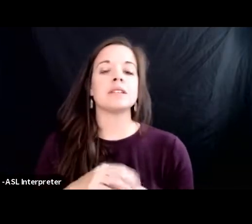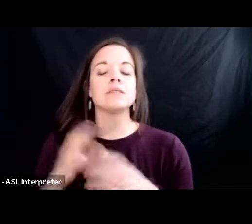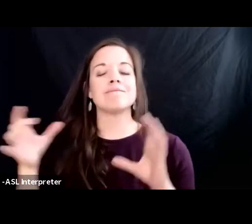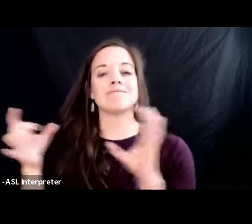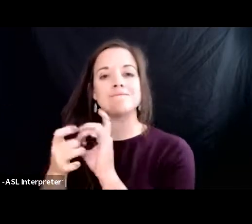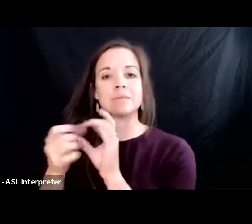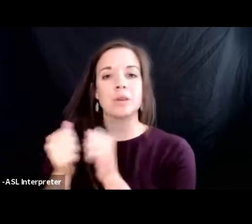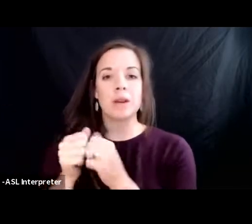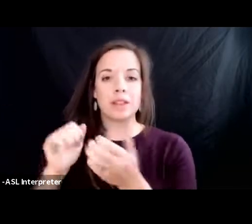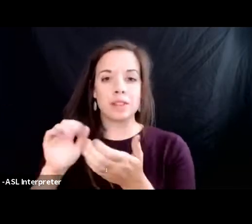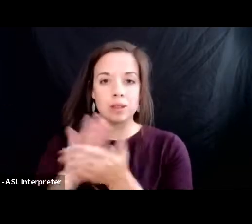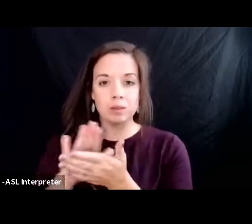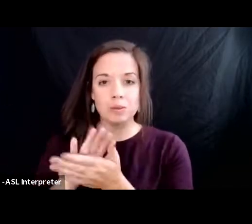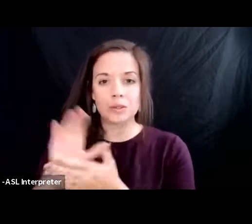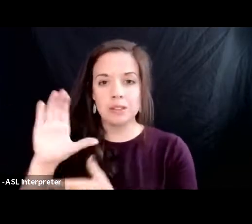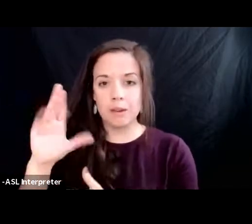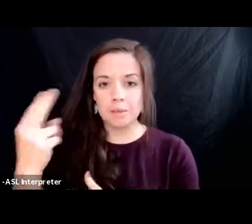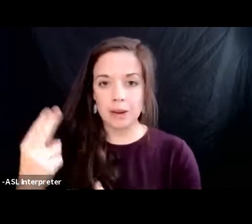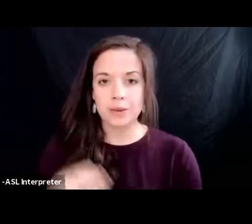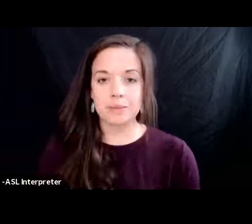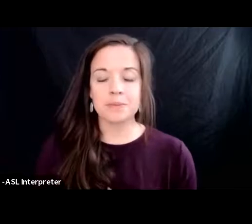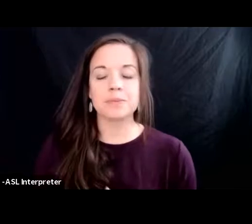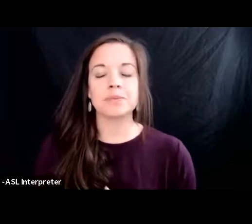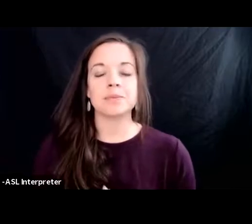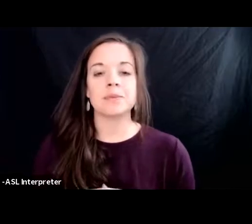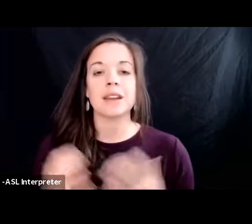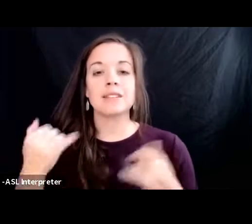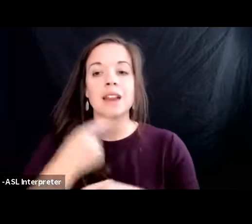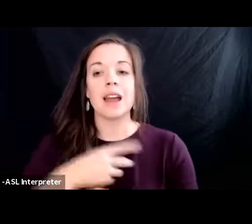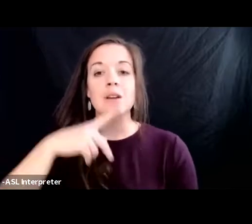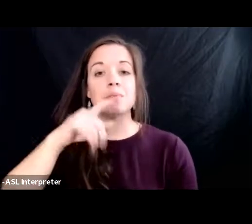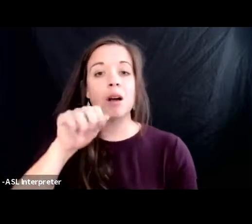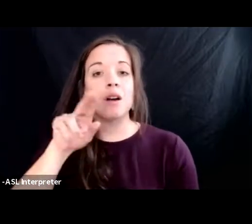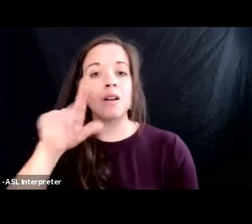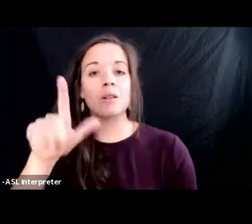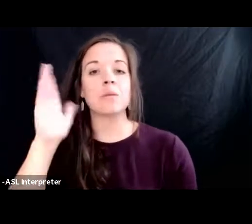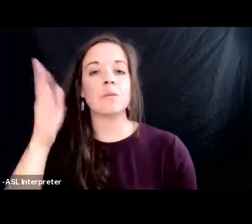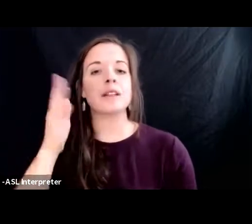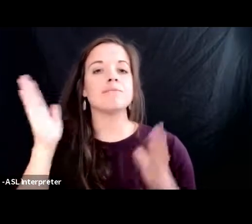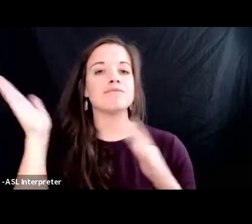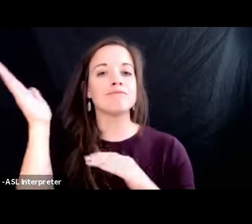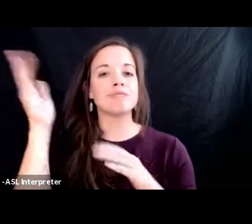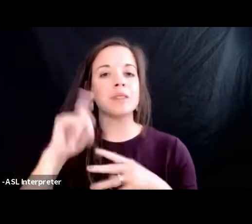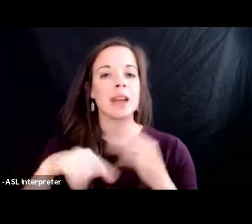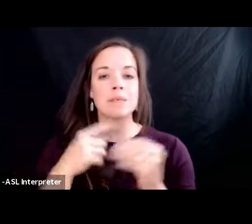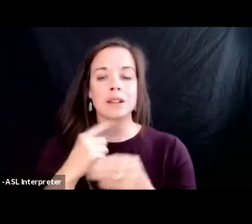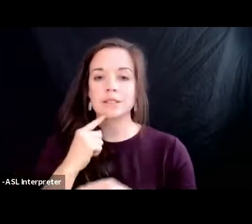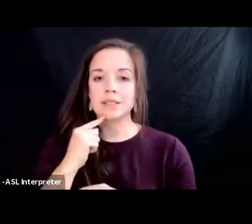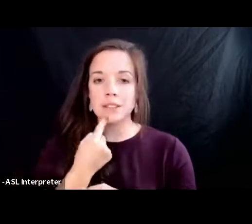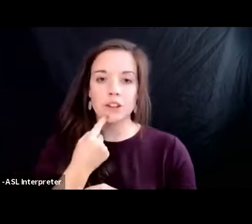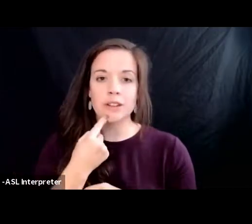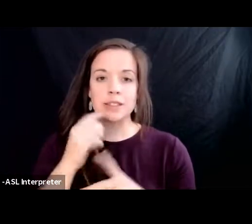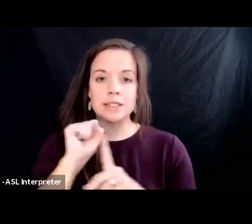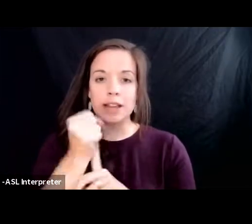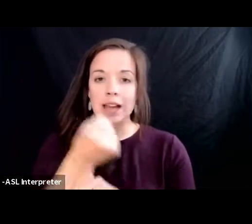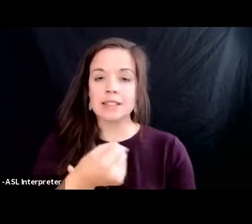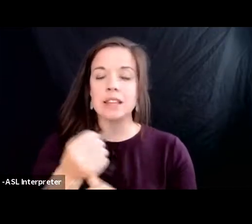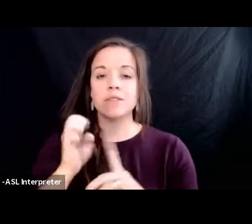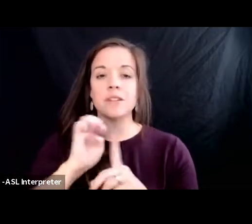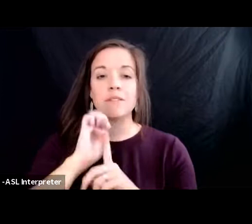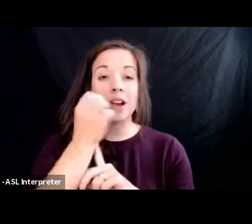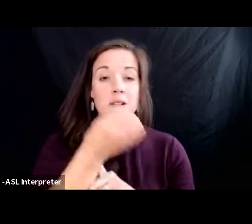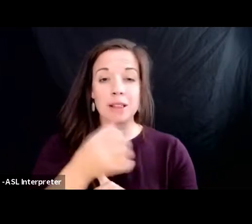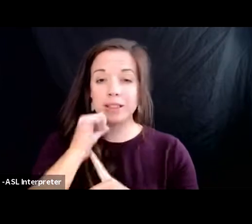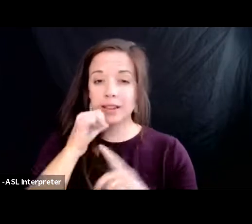the school's common hour today paul's going to speak to us about one of the most serious cases of environmental injustice